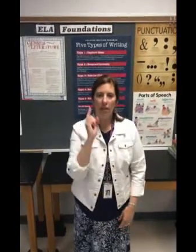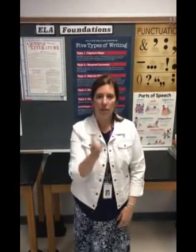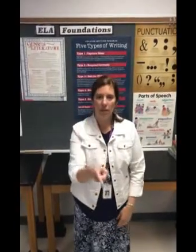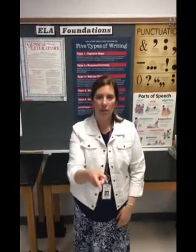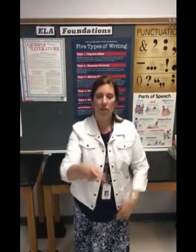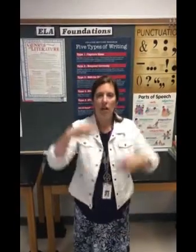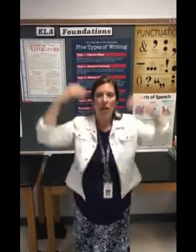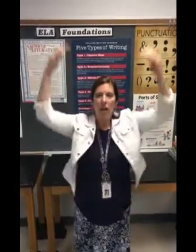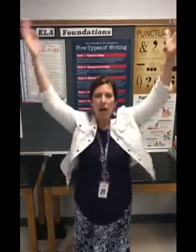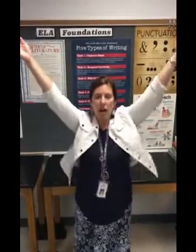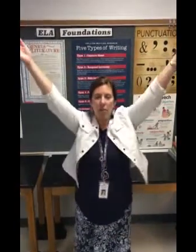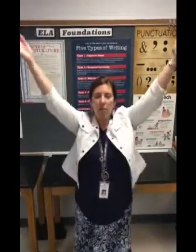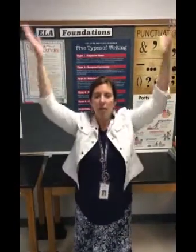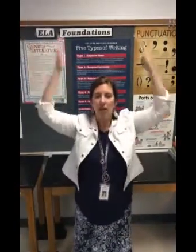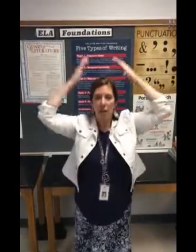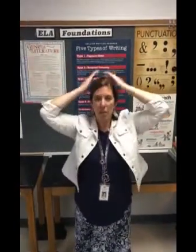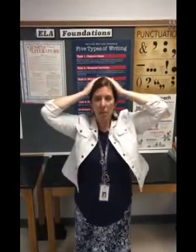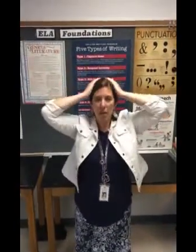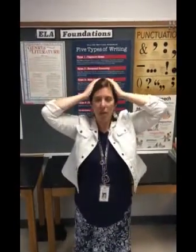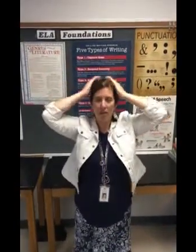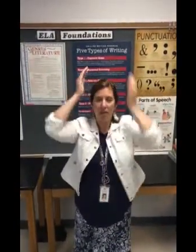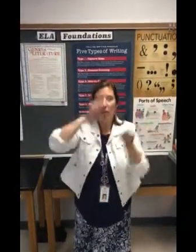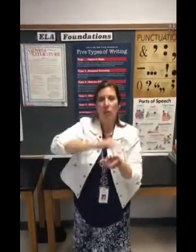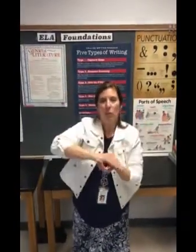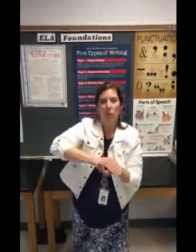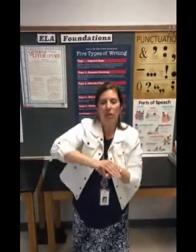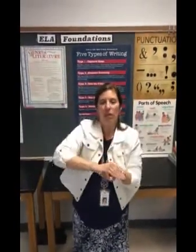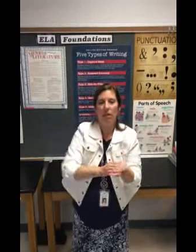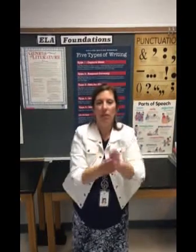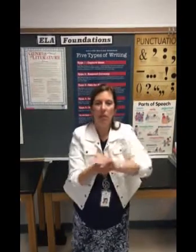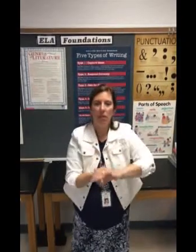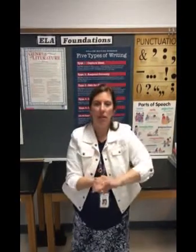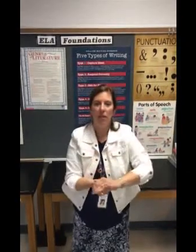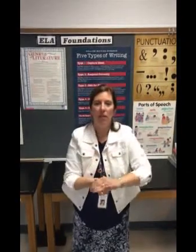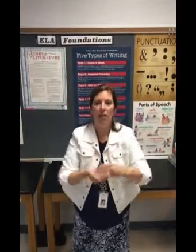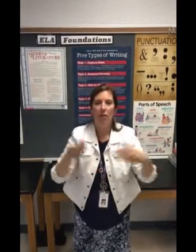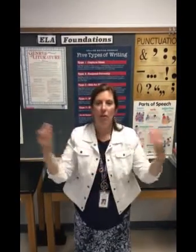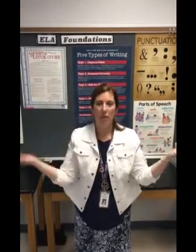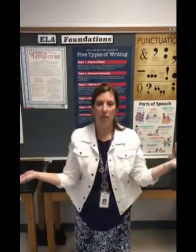Until. Up. Upon. With. Within. Without.